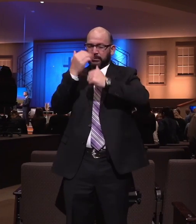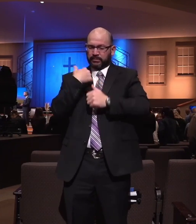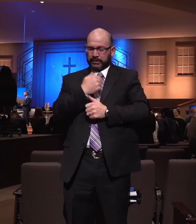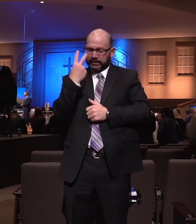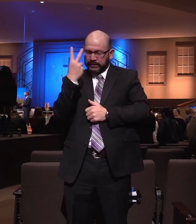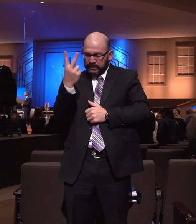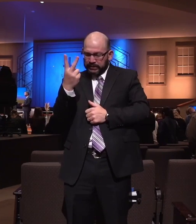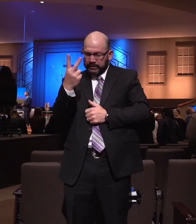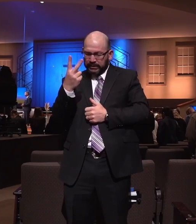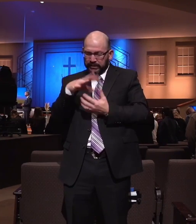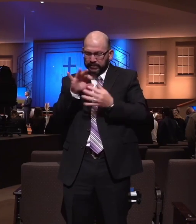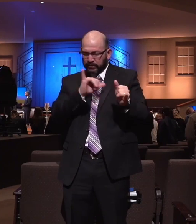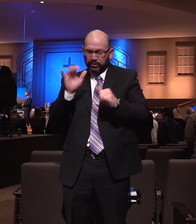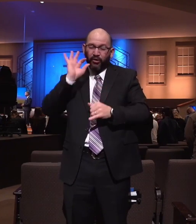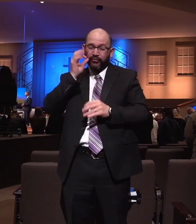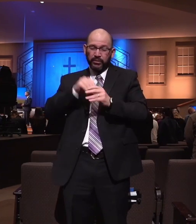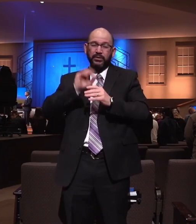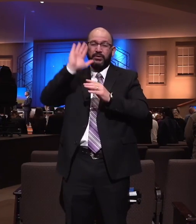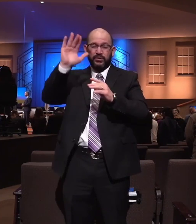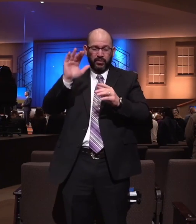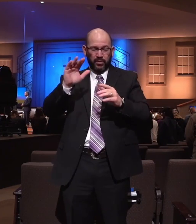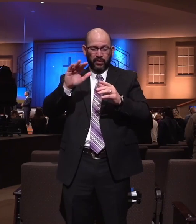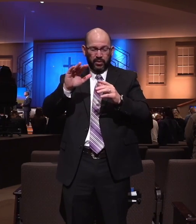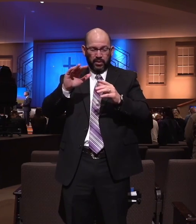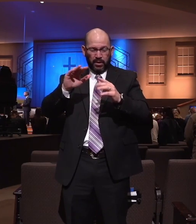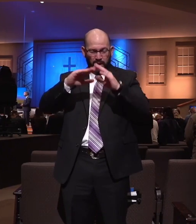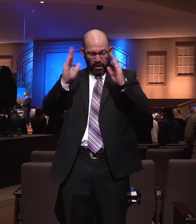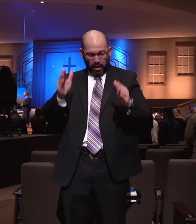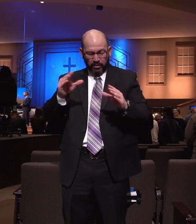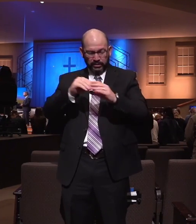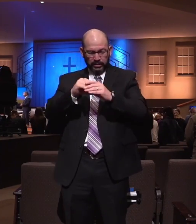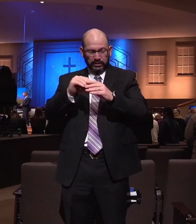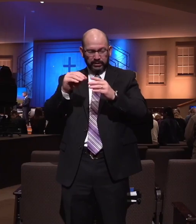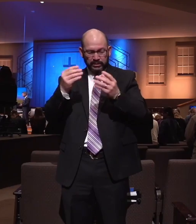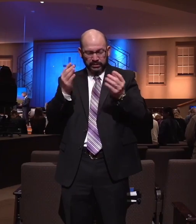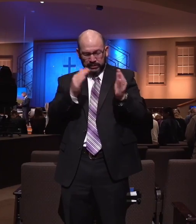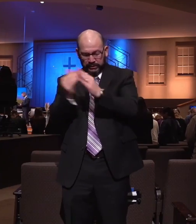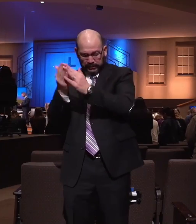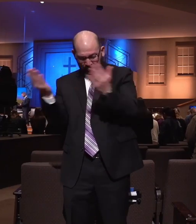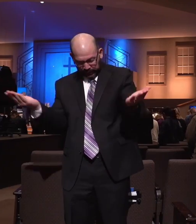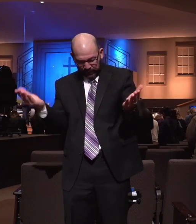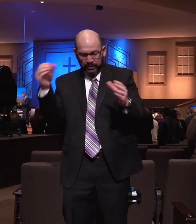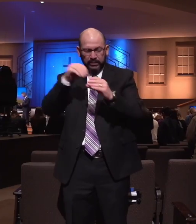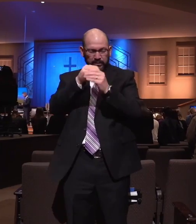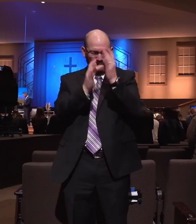fruit in your house and throughout this community, I pray. In Jesus' name, amen.